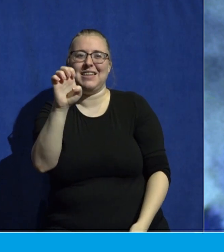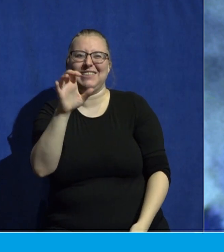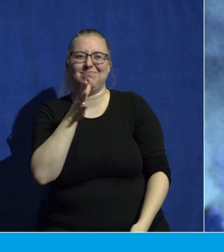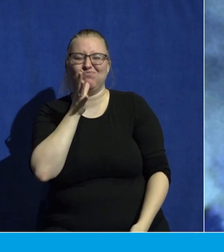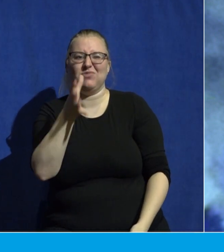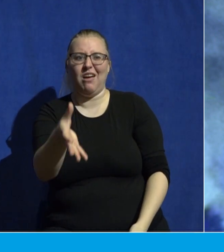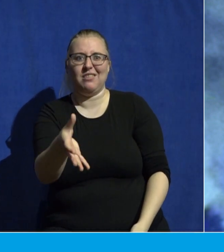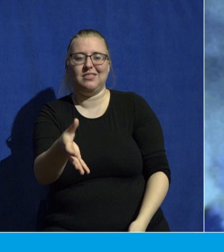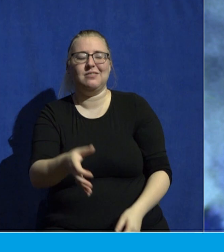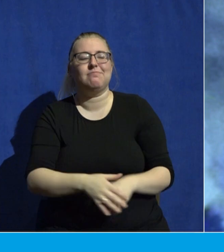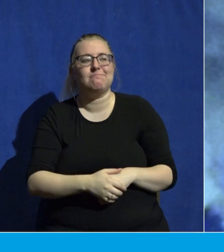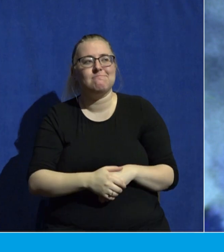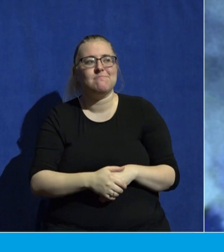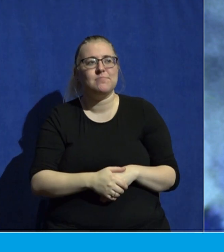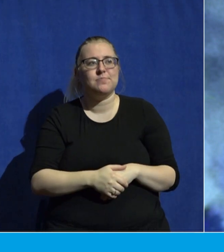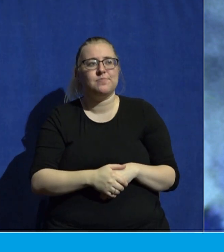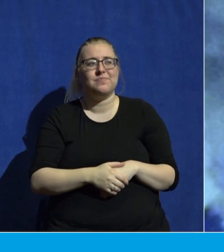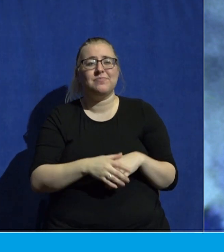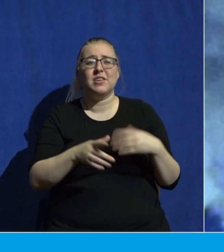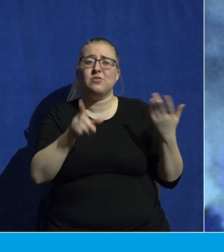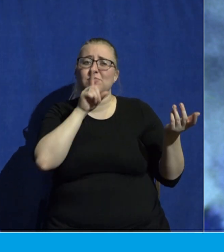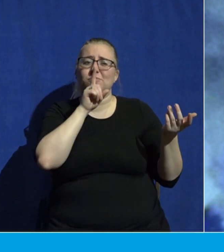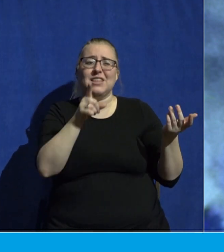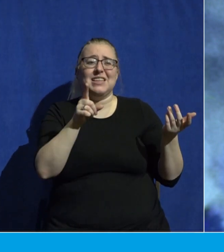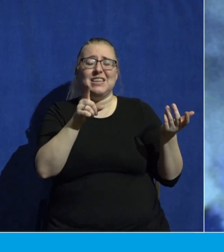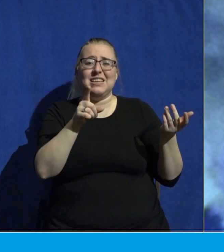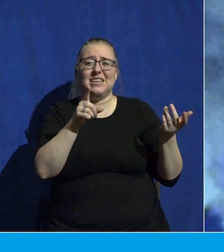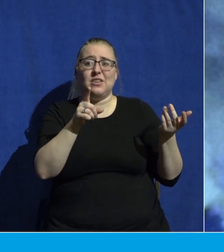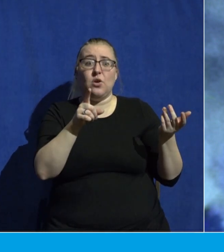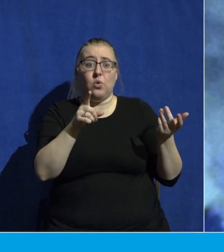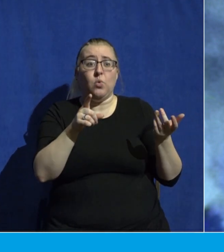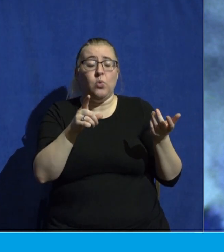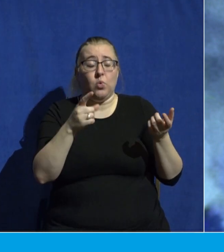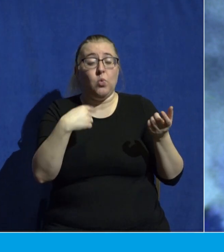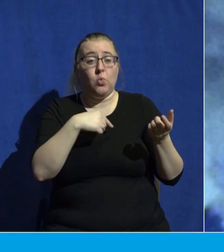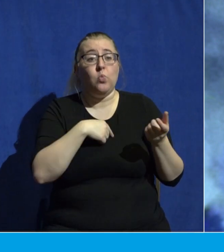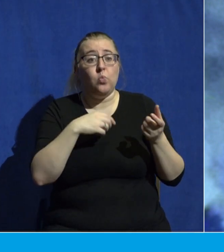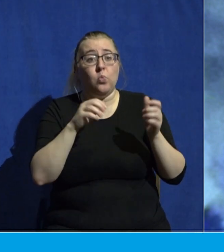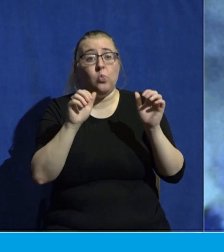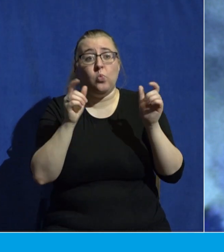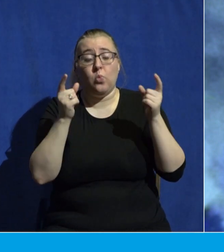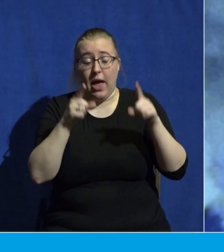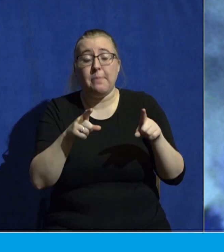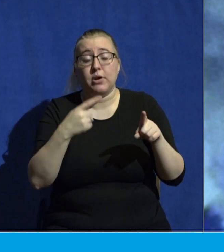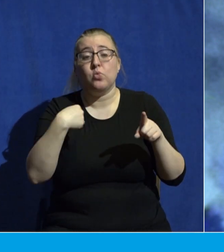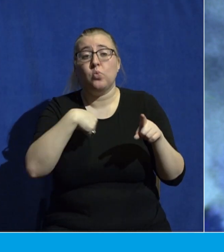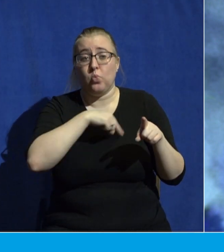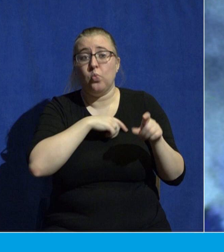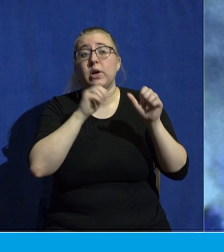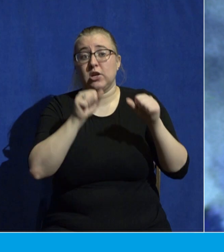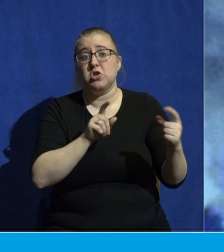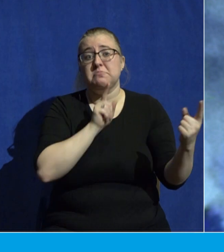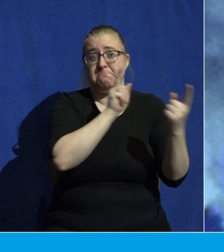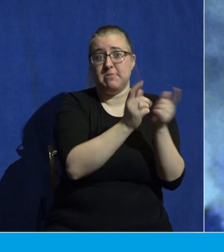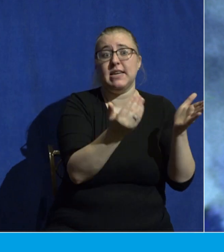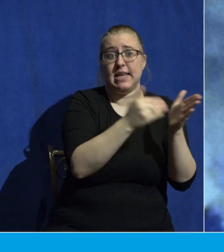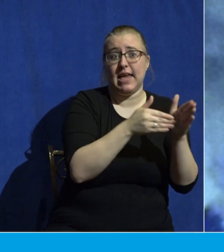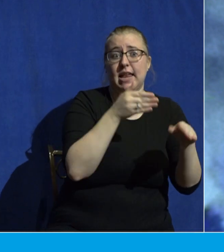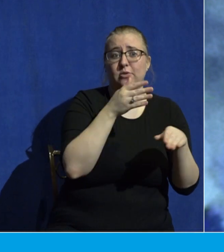The reality is is we were able to see each other again. But as of April 22nd of this year,